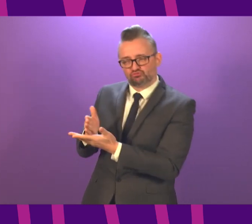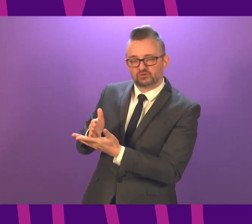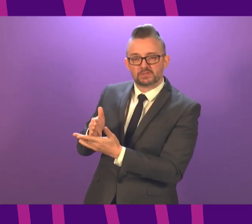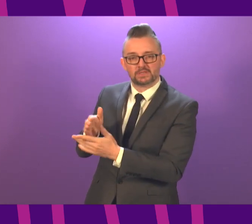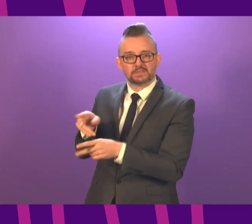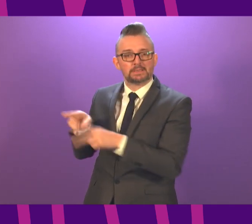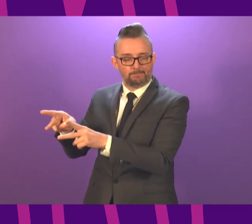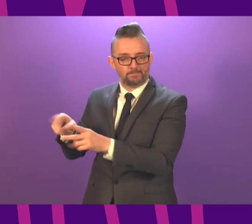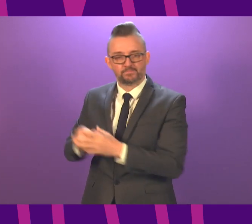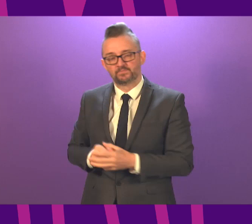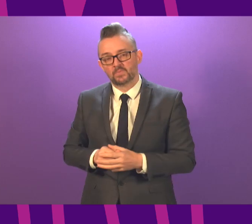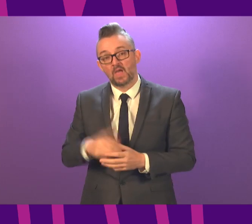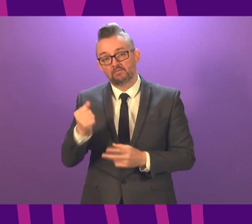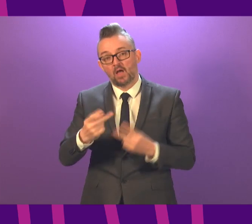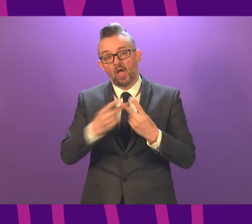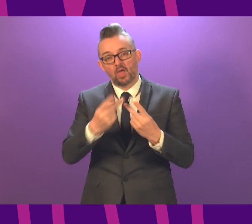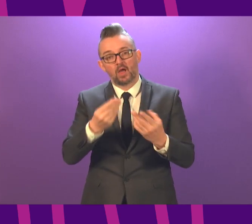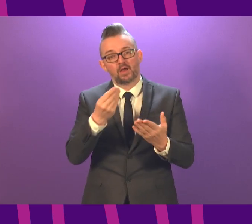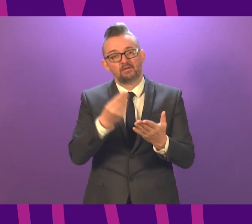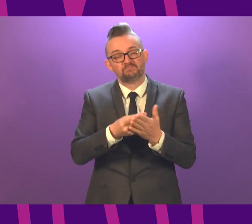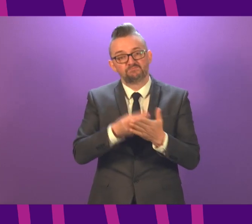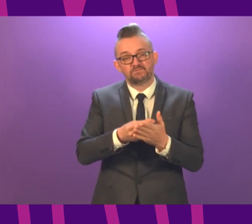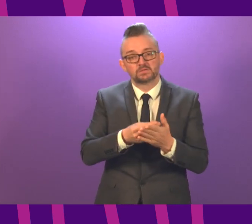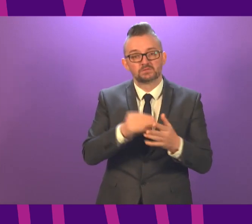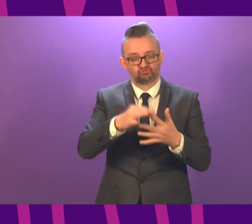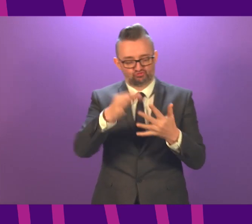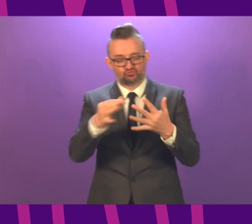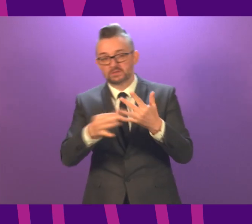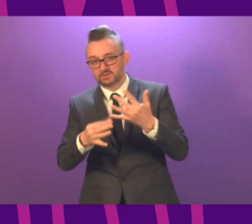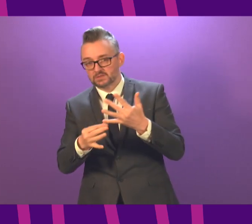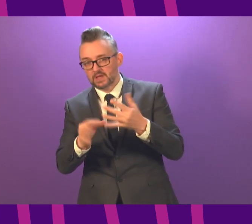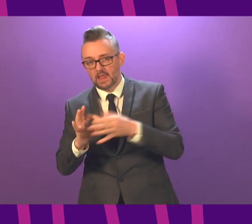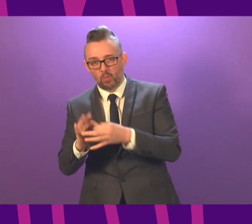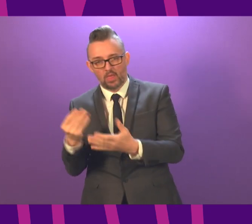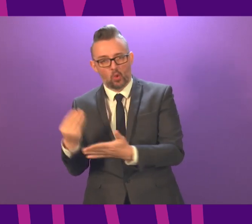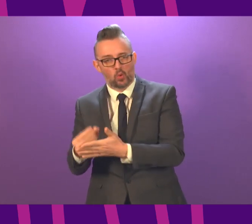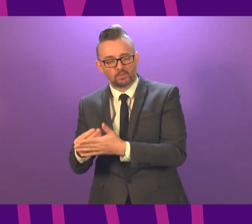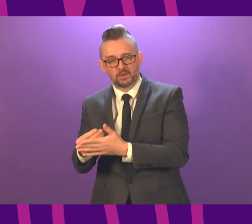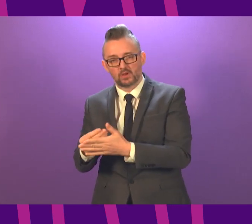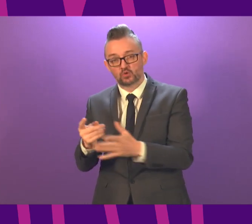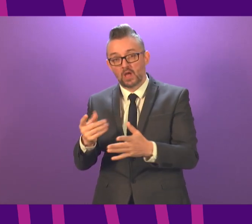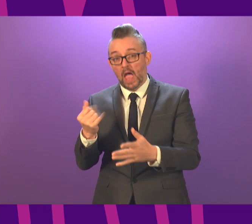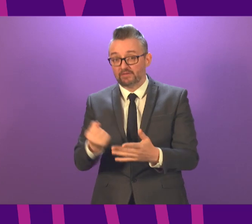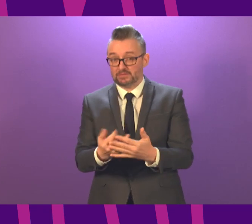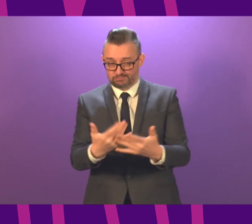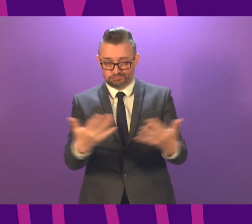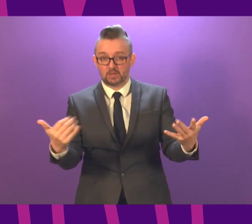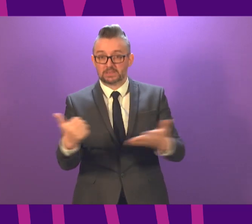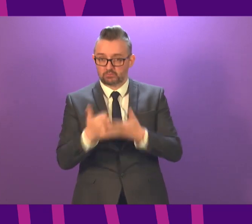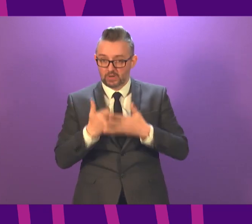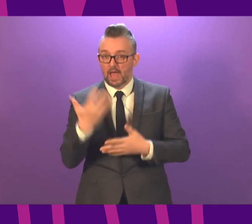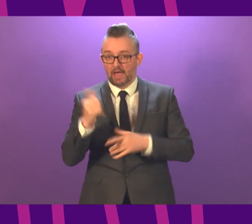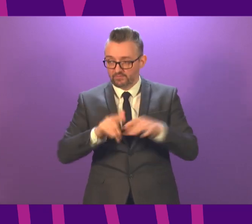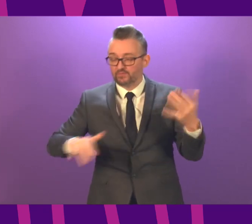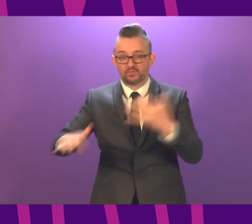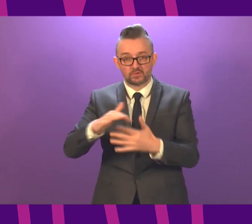of funding strands for different sectors of the economy as well. So there is significant support already there. I have said